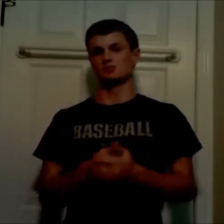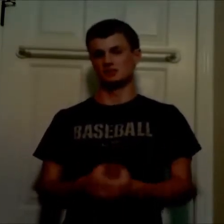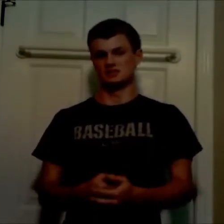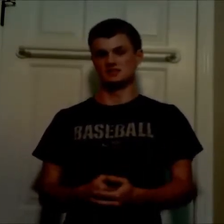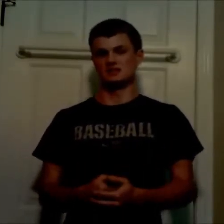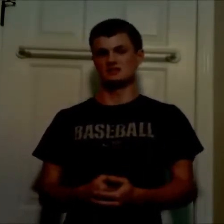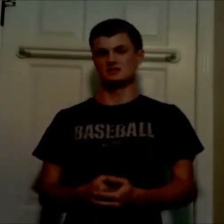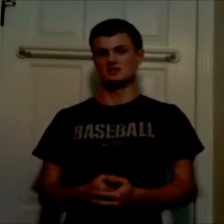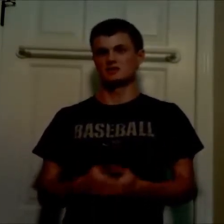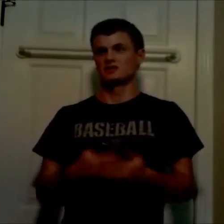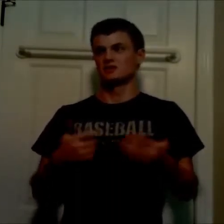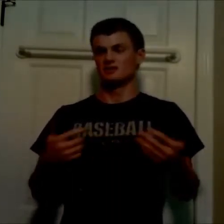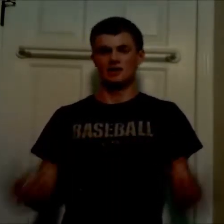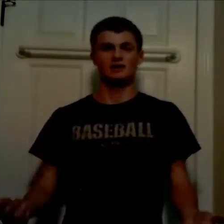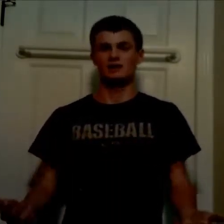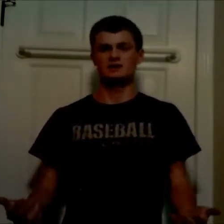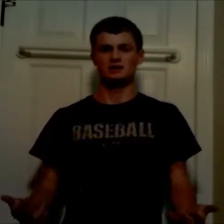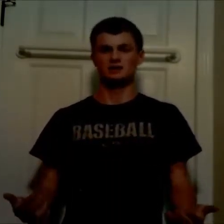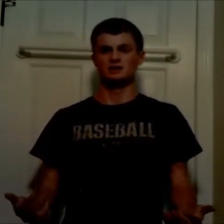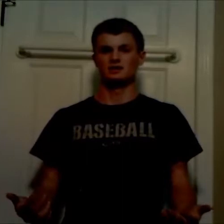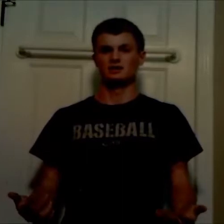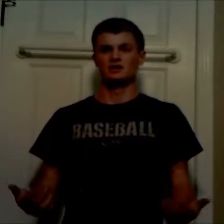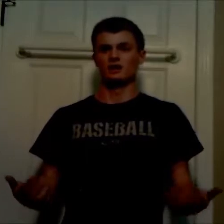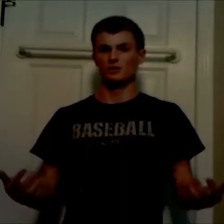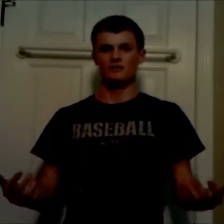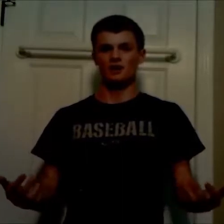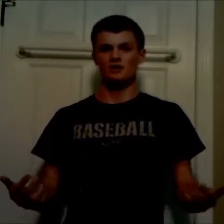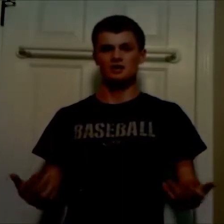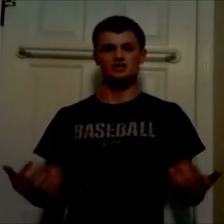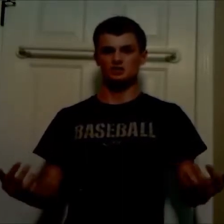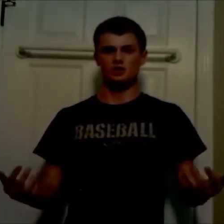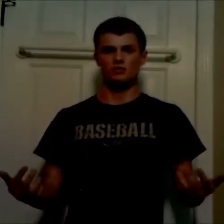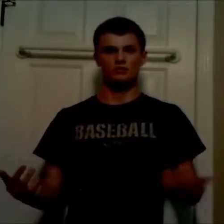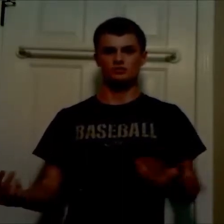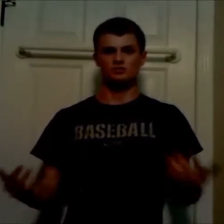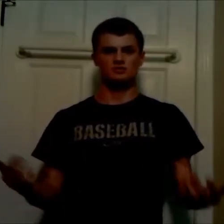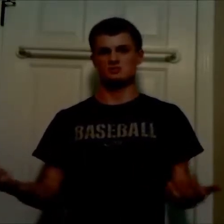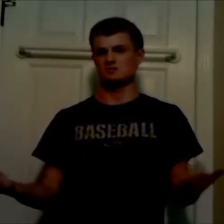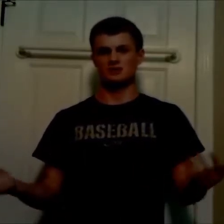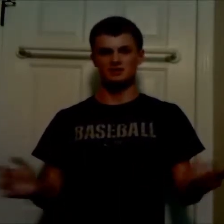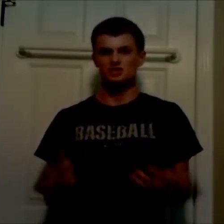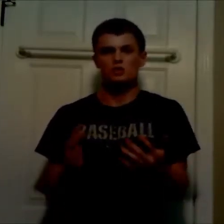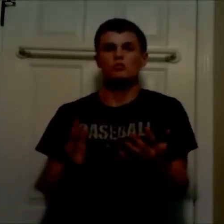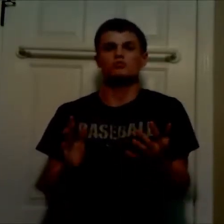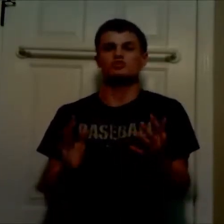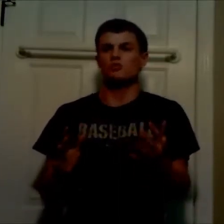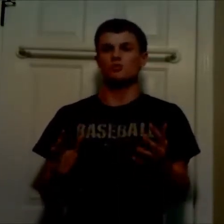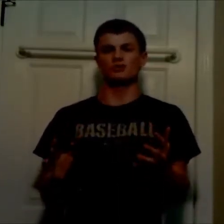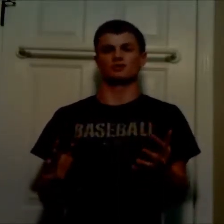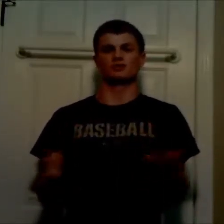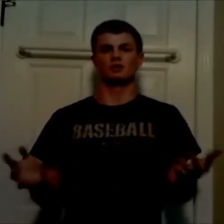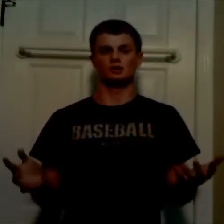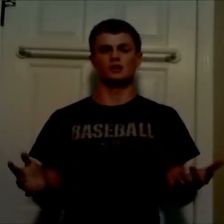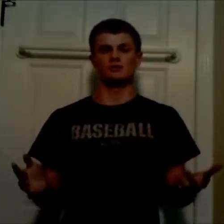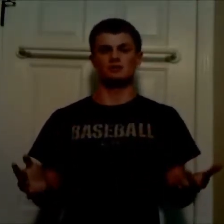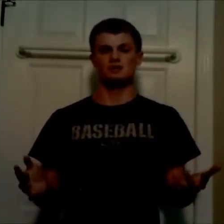release date. I like it. Around the holidays, Star Wars and Christmas, man, they just go so well together, and I love it.